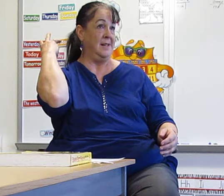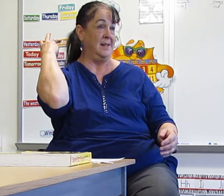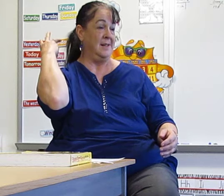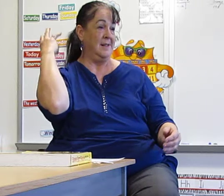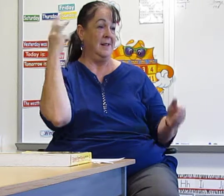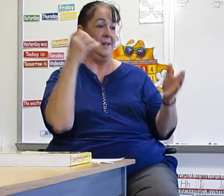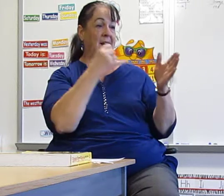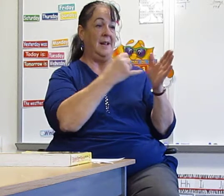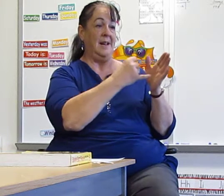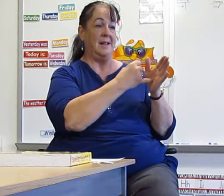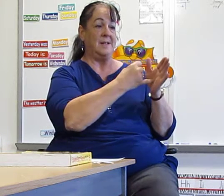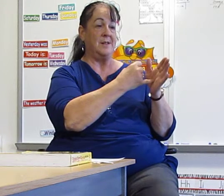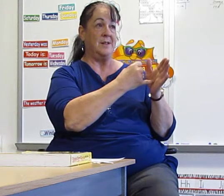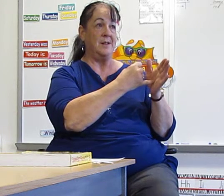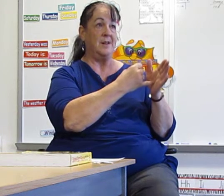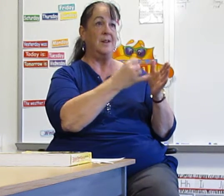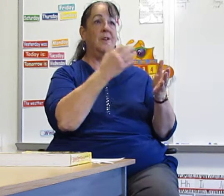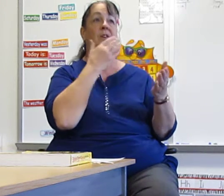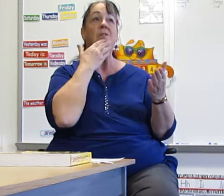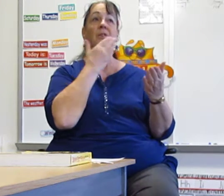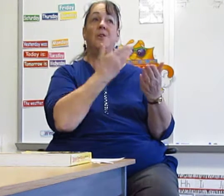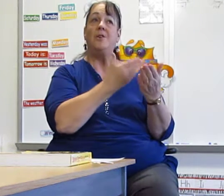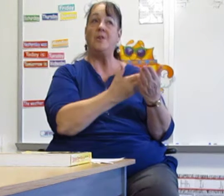Was it good?